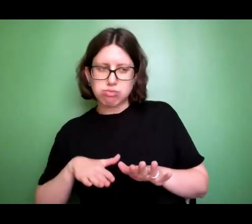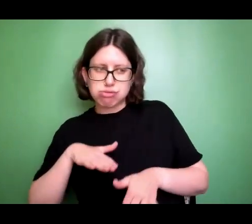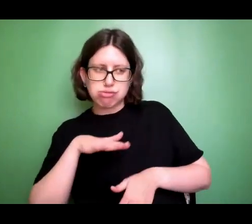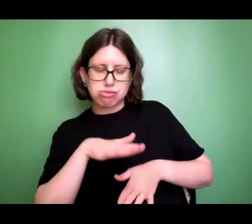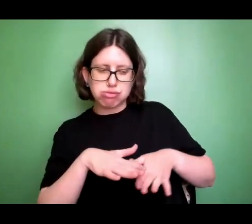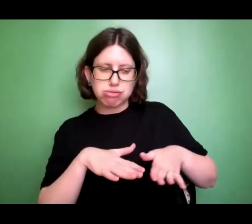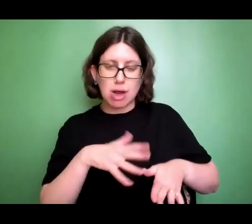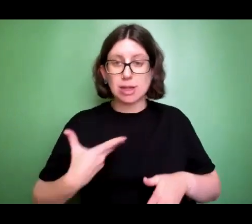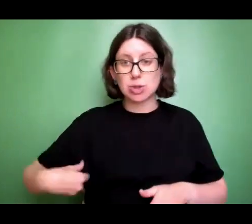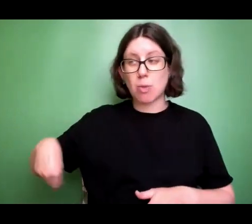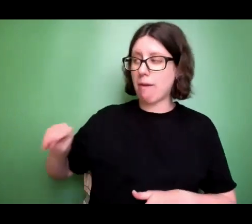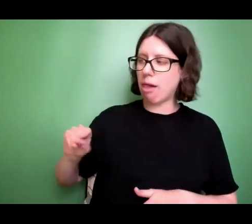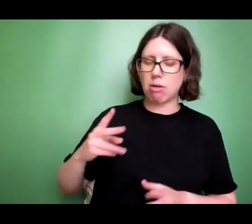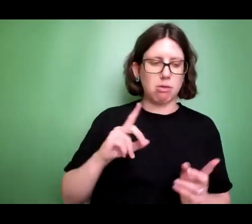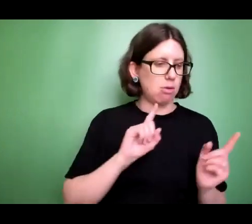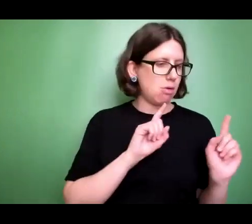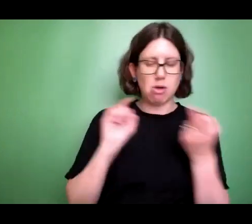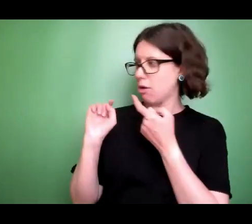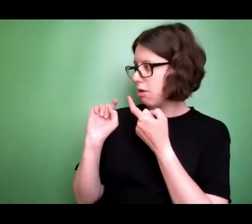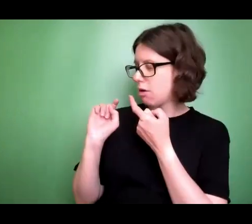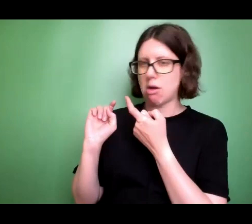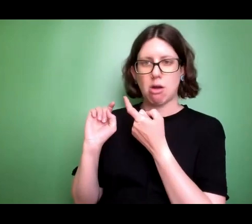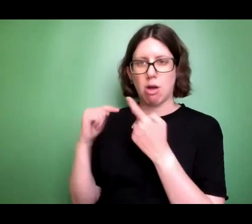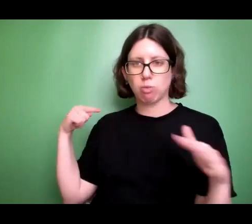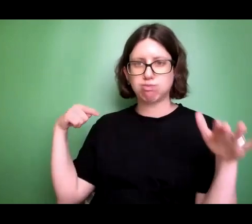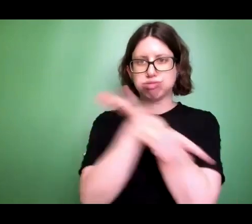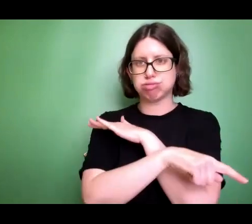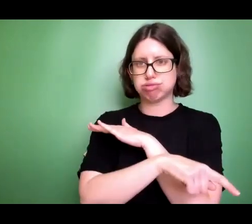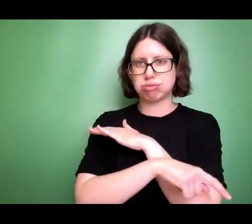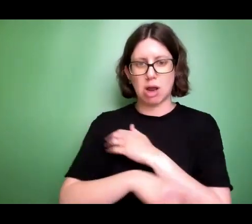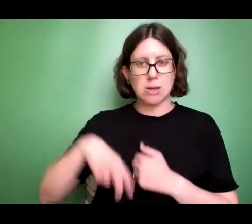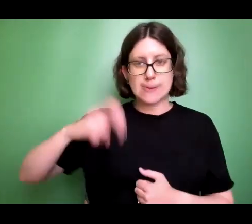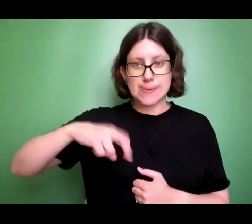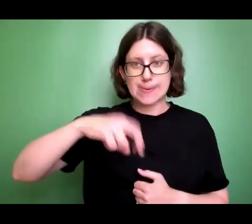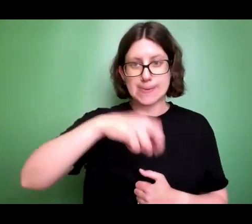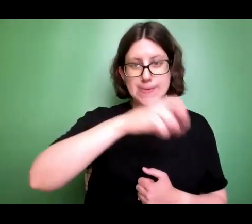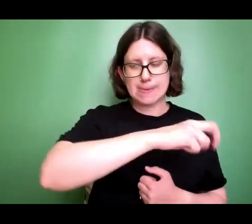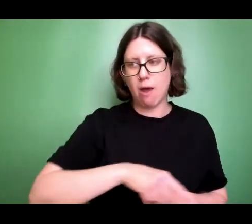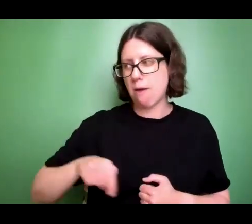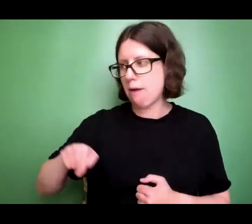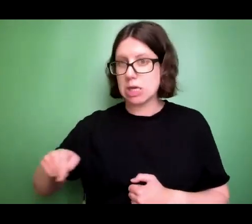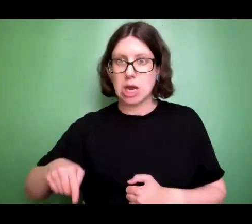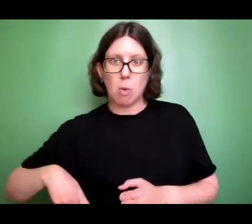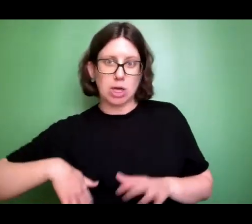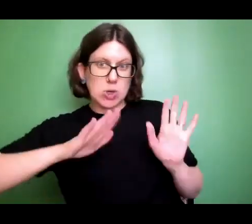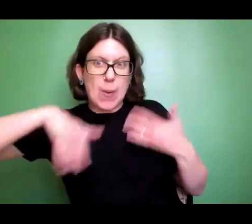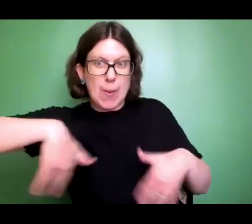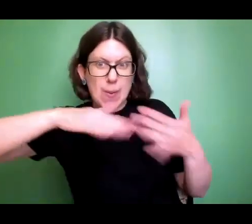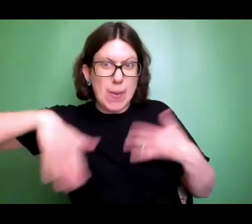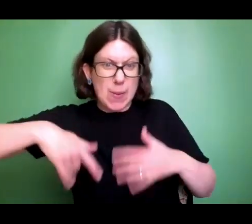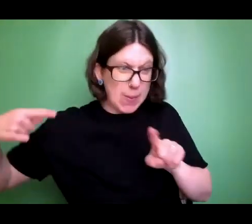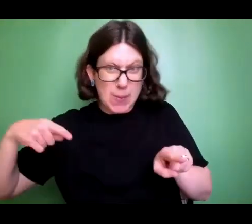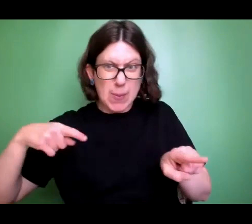saw her, and started running as quickly as you could ever imagine, down the park. And Mango was in hot pursuit. And she was quite close.